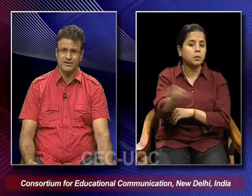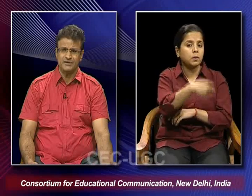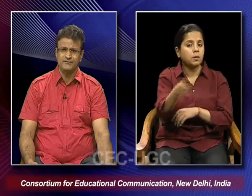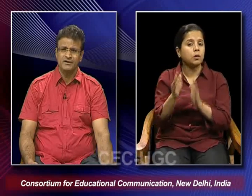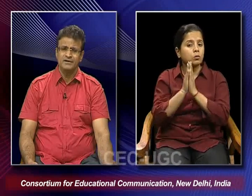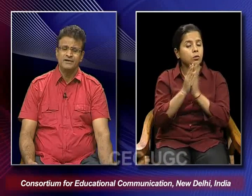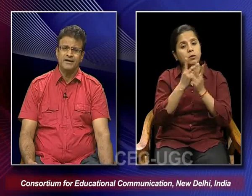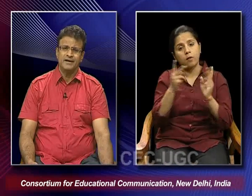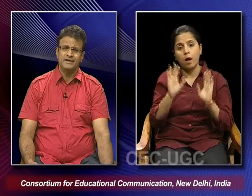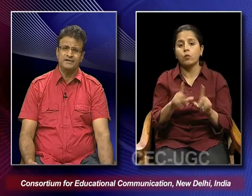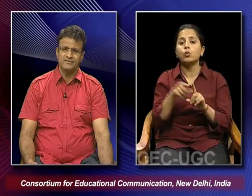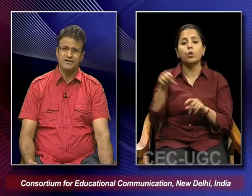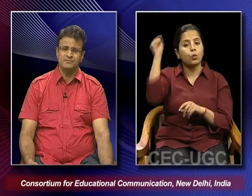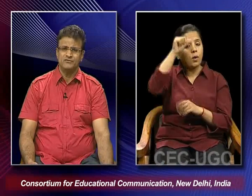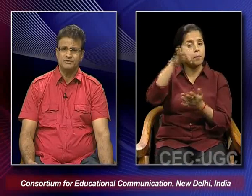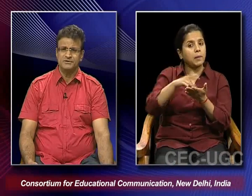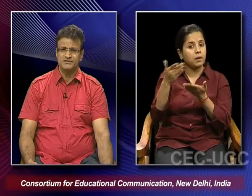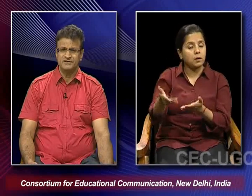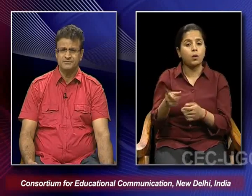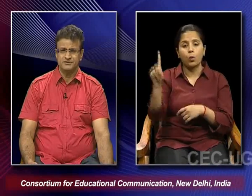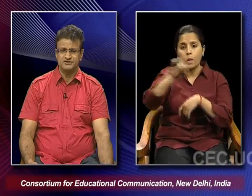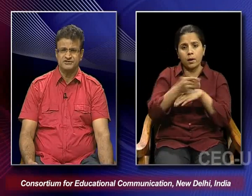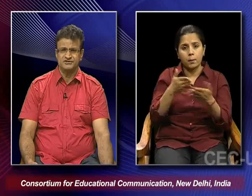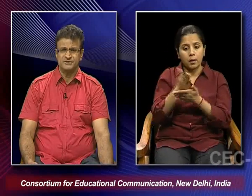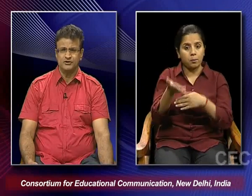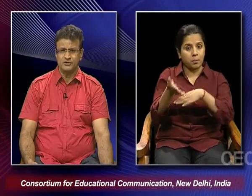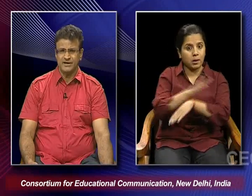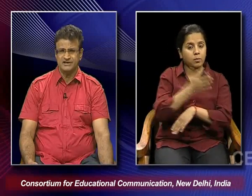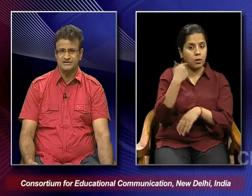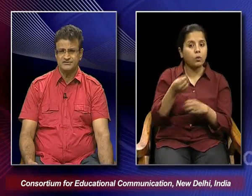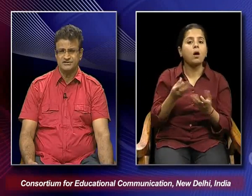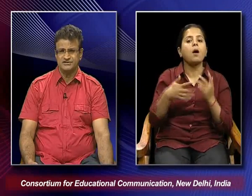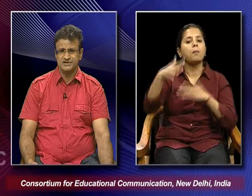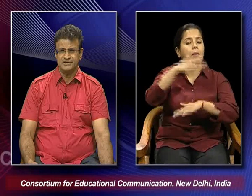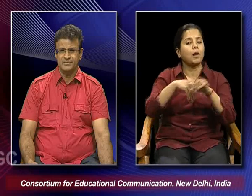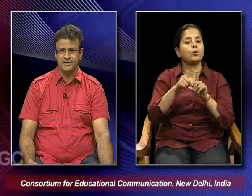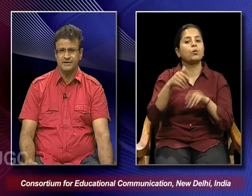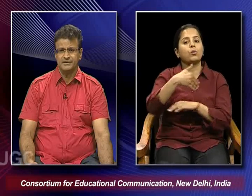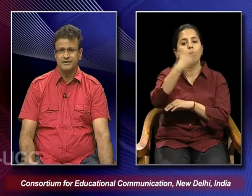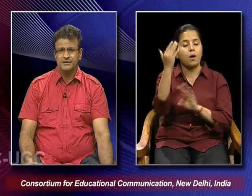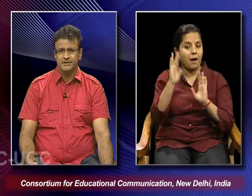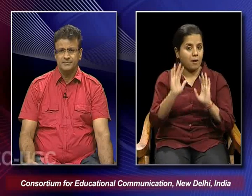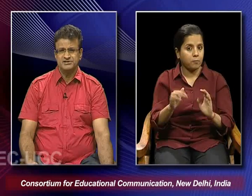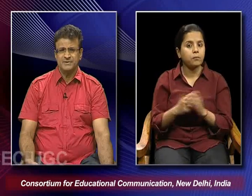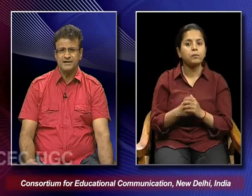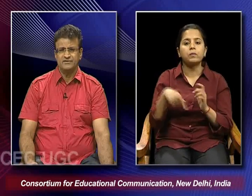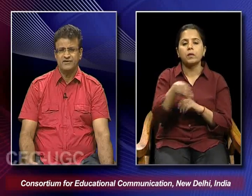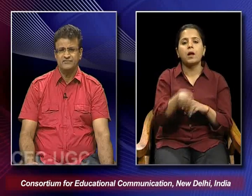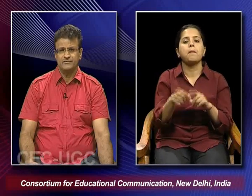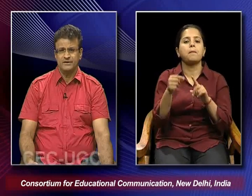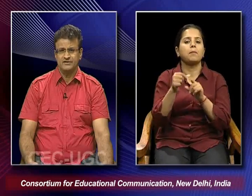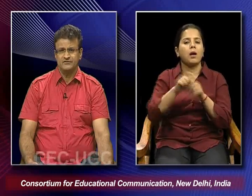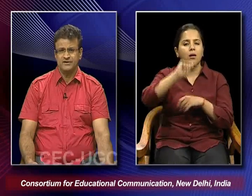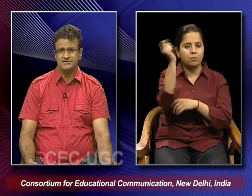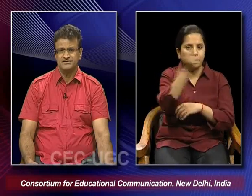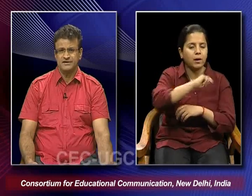Gurudwara. And one day before the birthday a procession is being organised which is led by Panjpyare, five